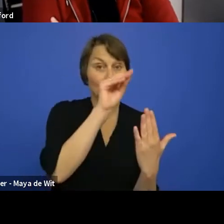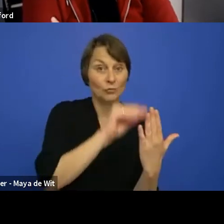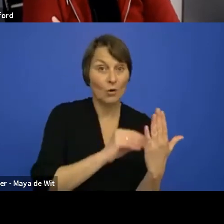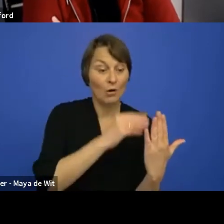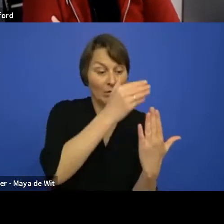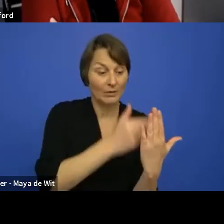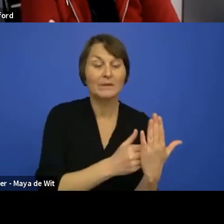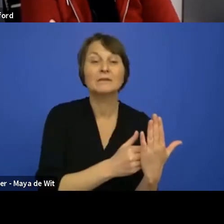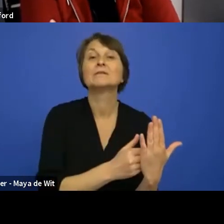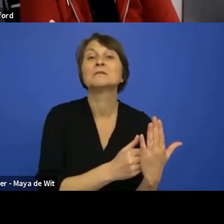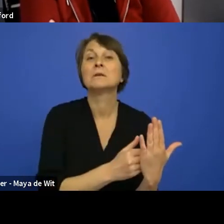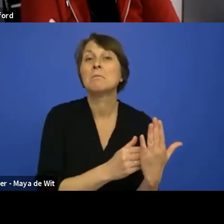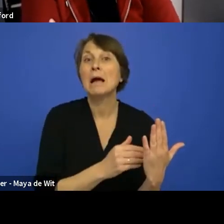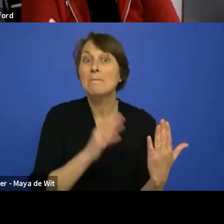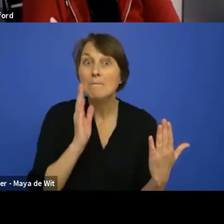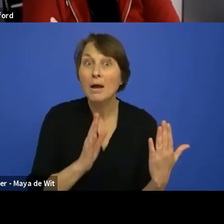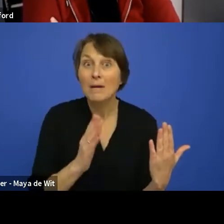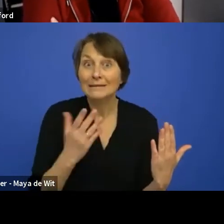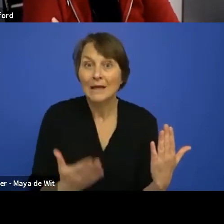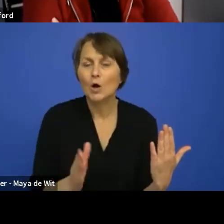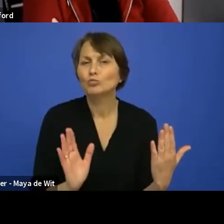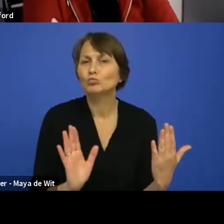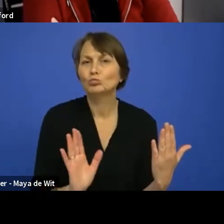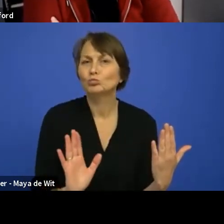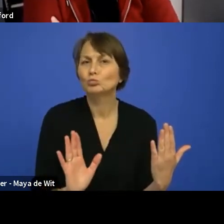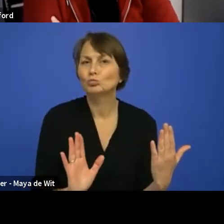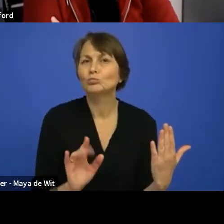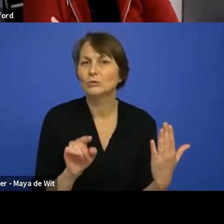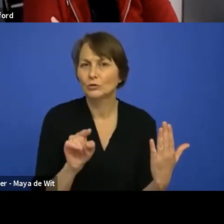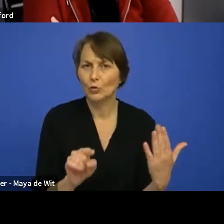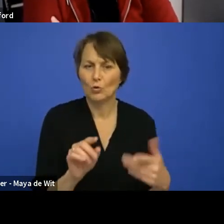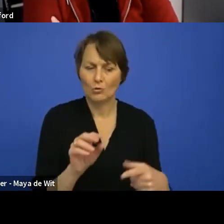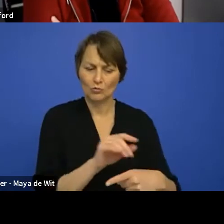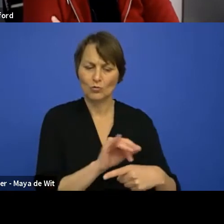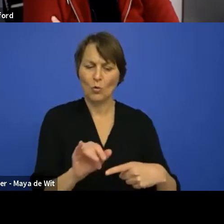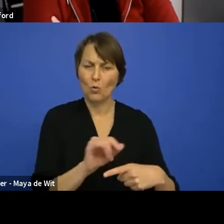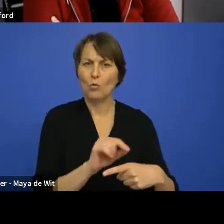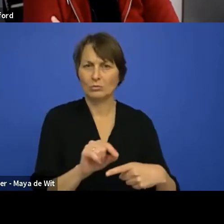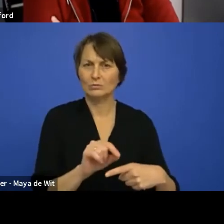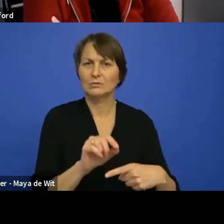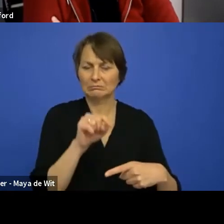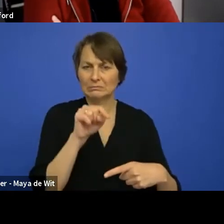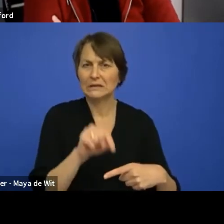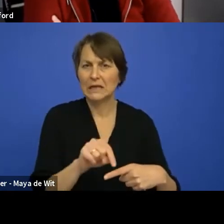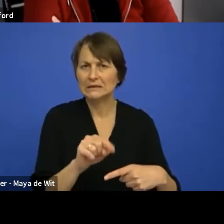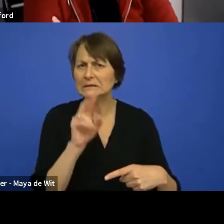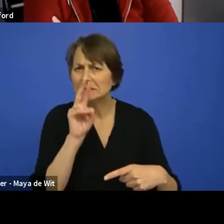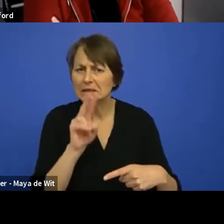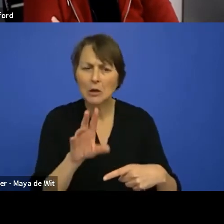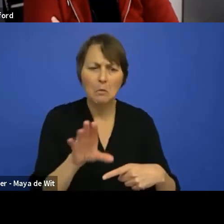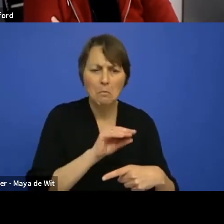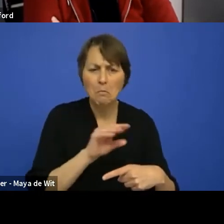as you in your code editor can see and understand how we use an element.